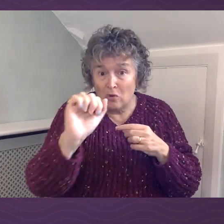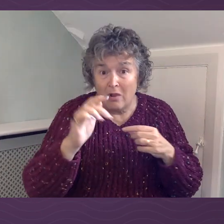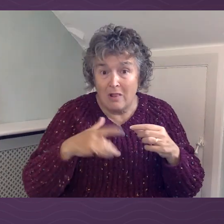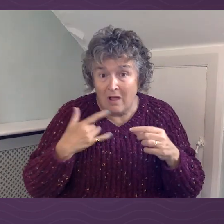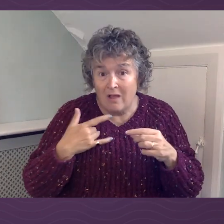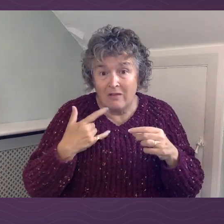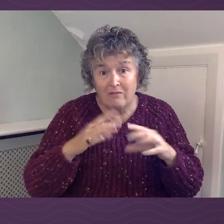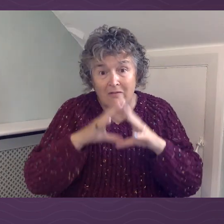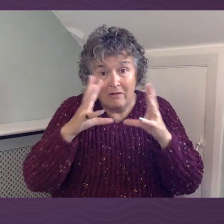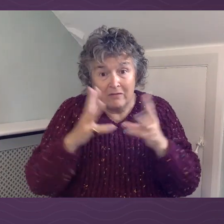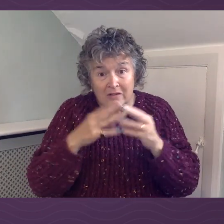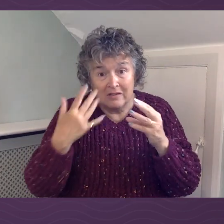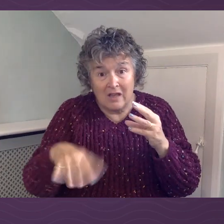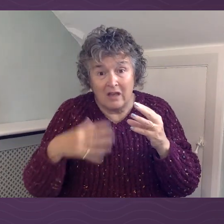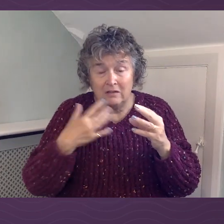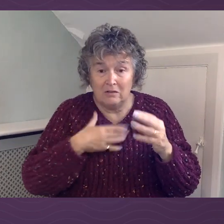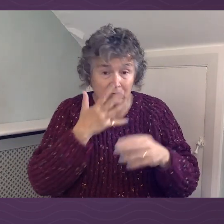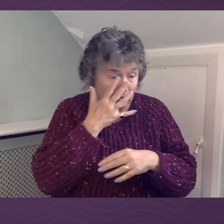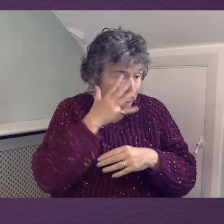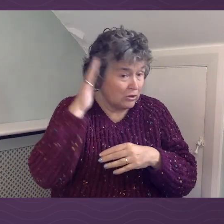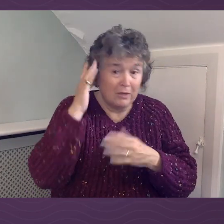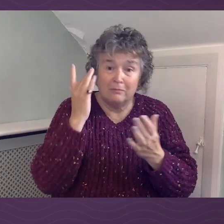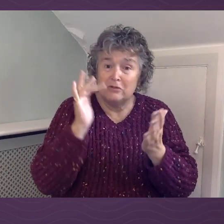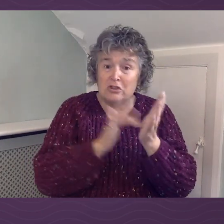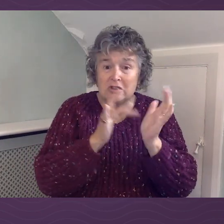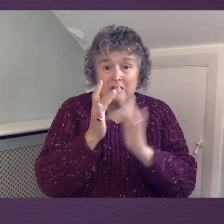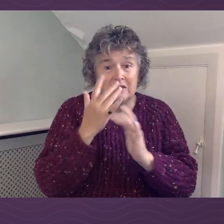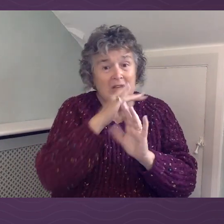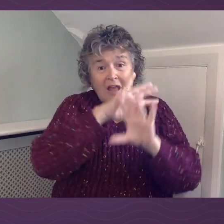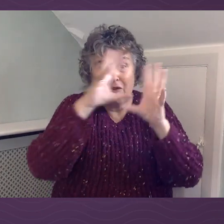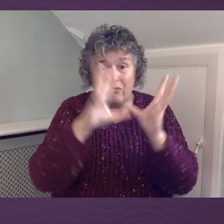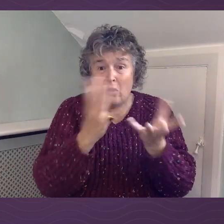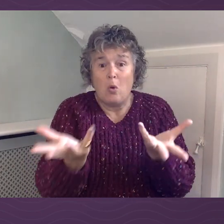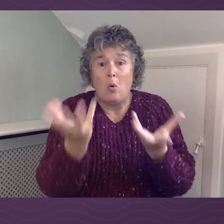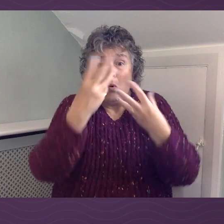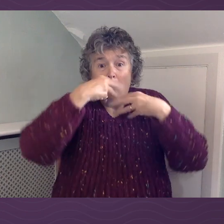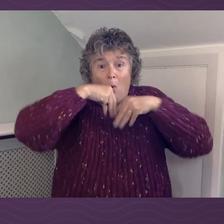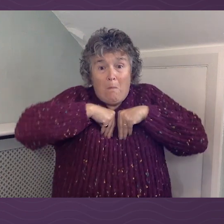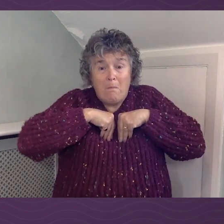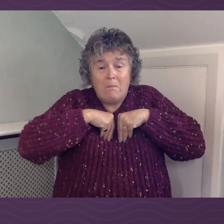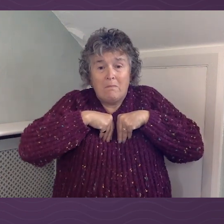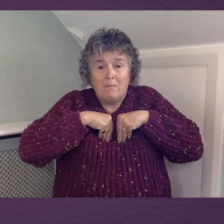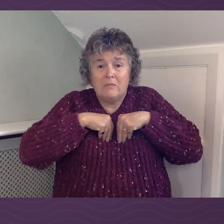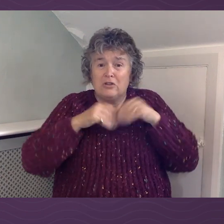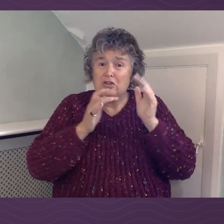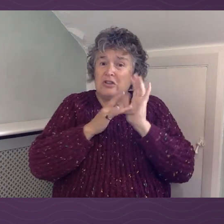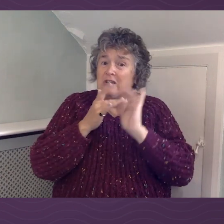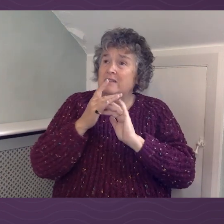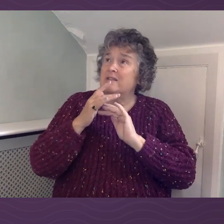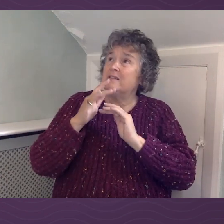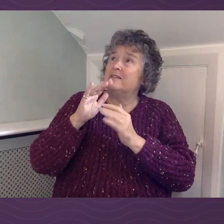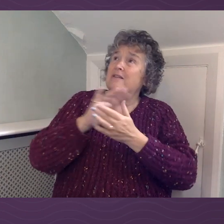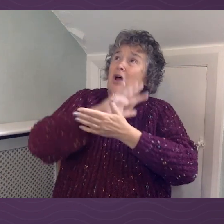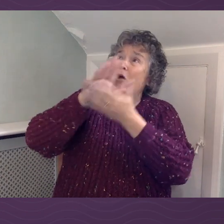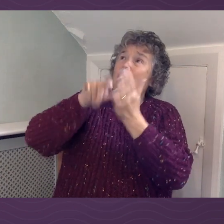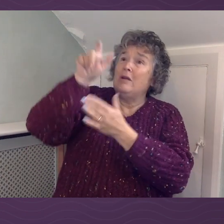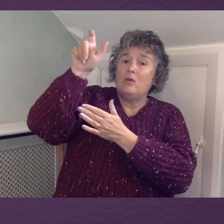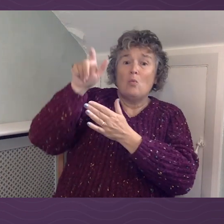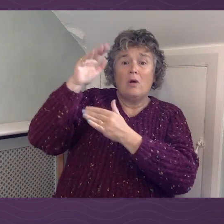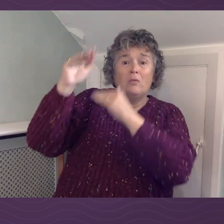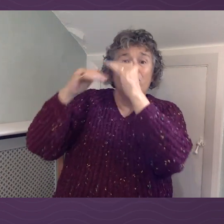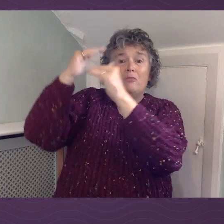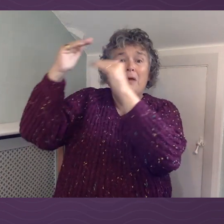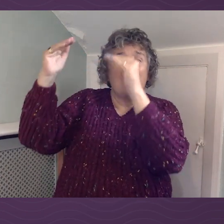of. And Jesus took that into himself, the Holy One of Heaven, to all of our